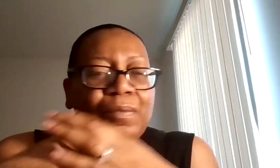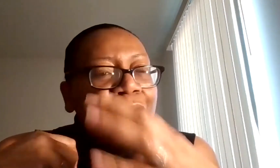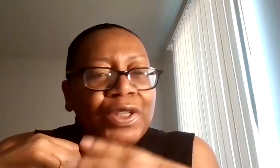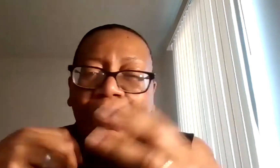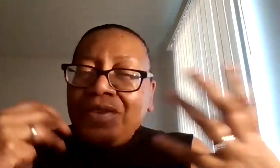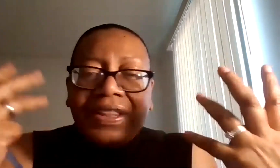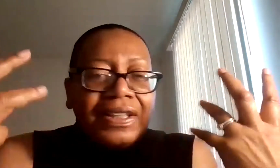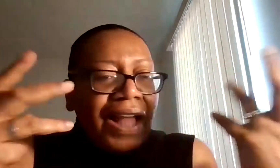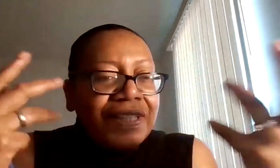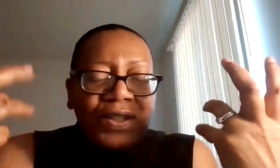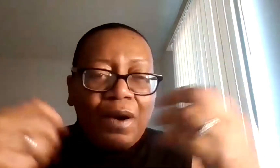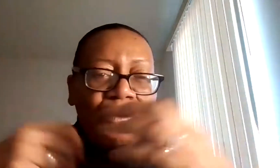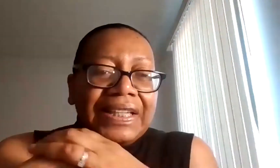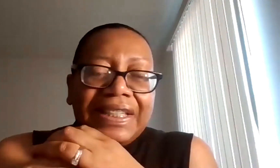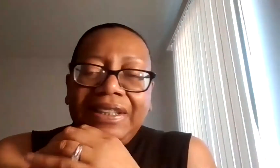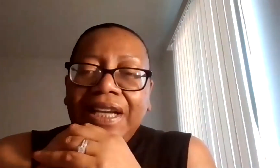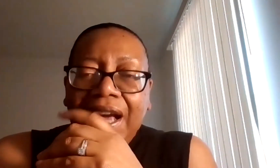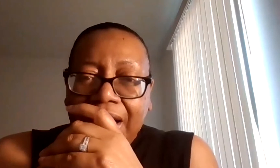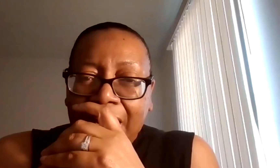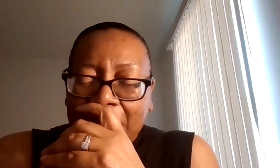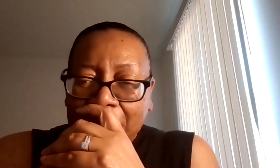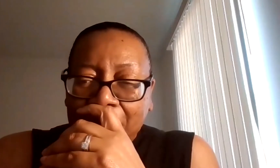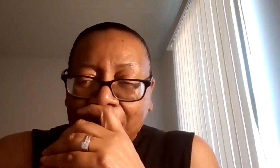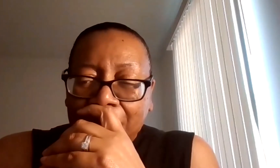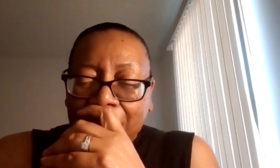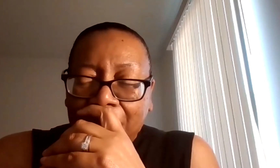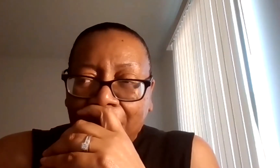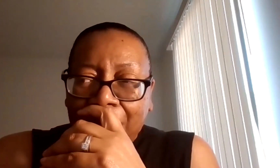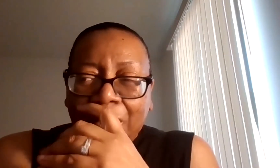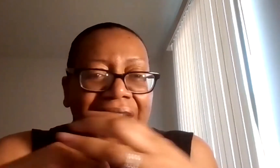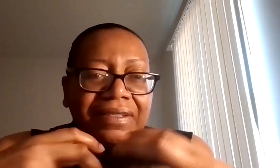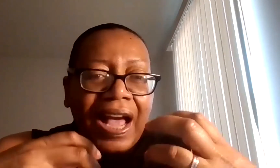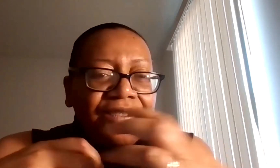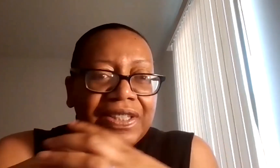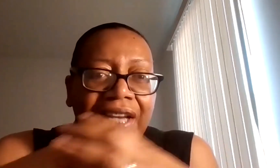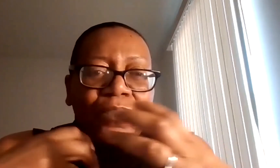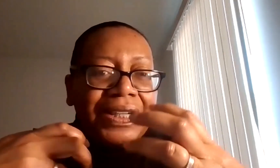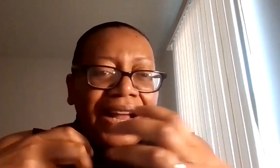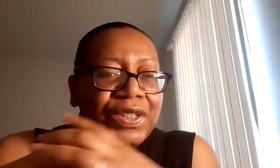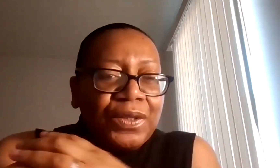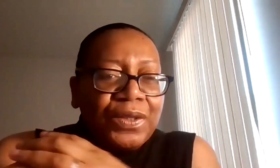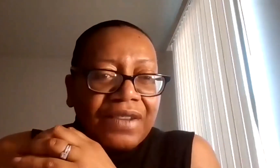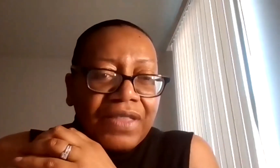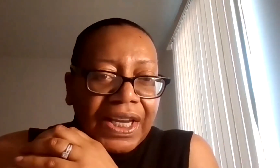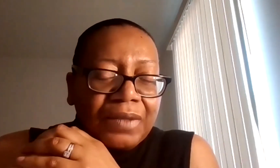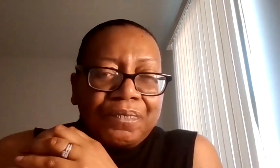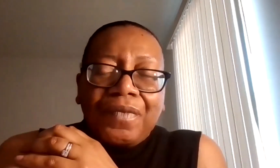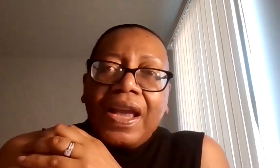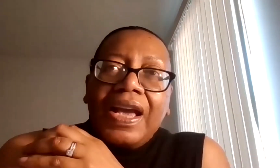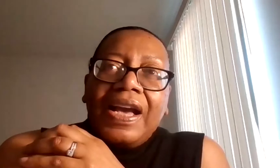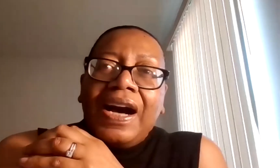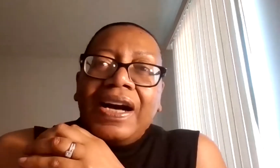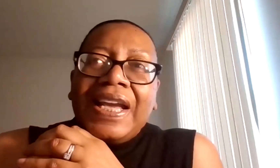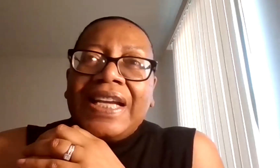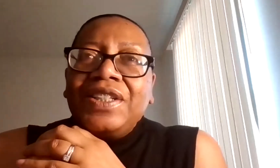they pull you over and the lights are going and there's that kind of sick, what did I do kind of thing